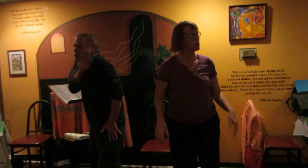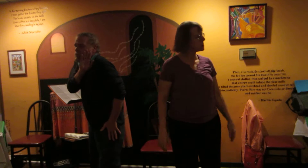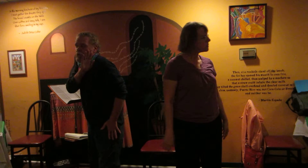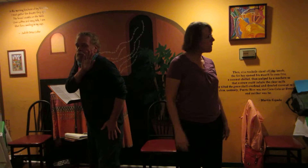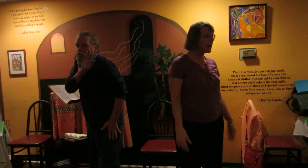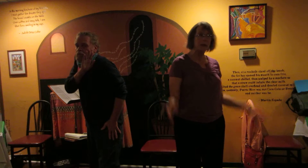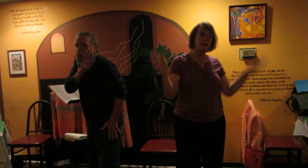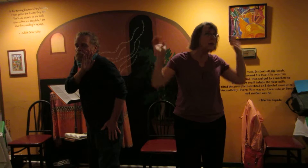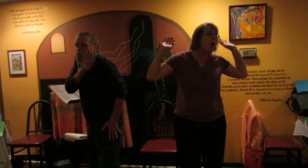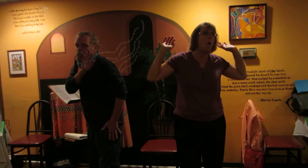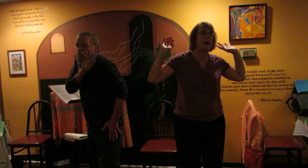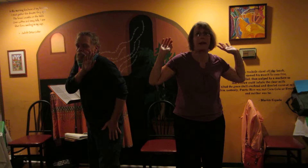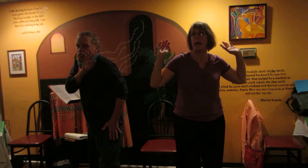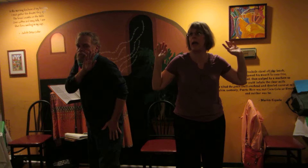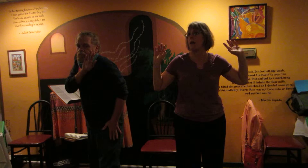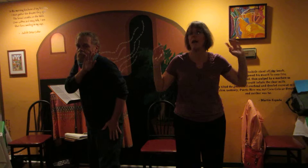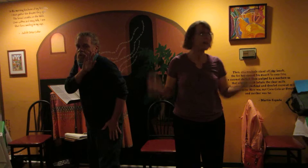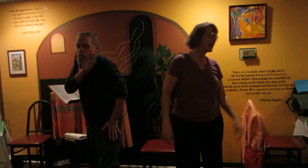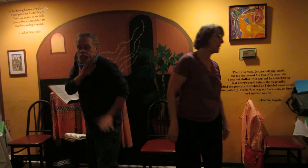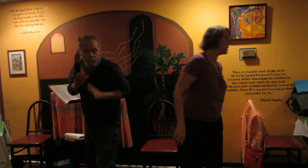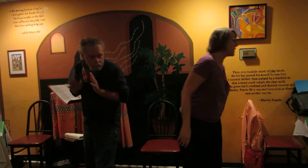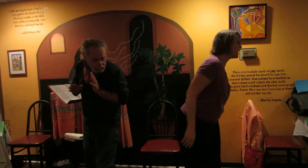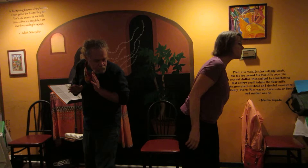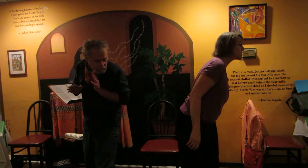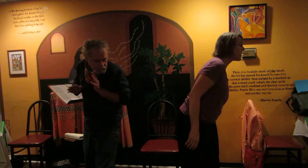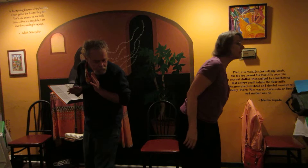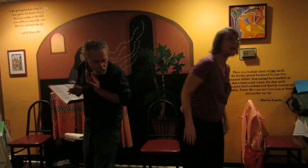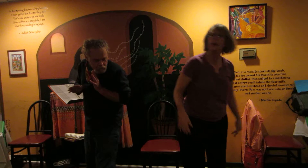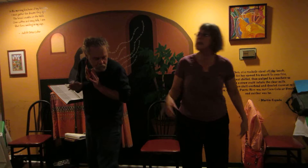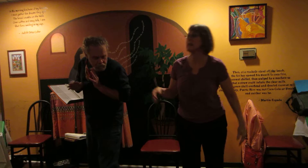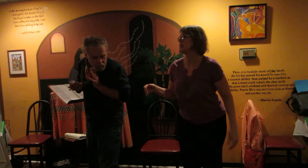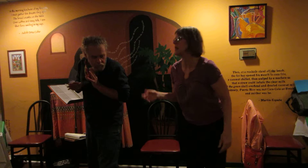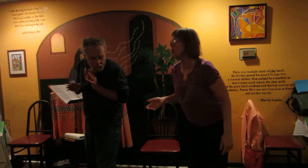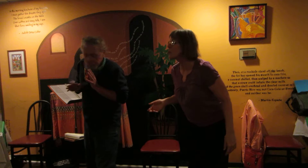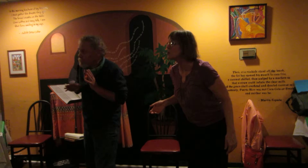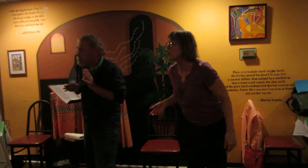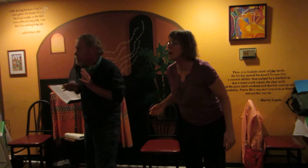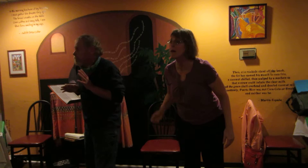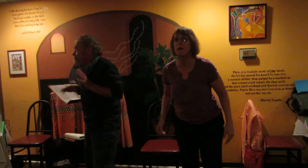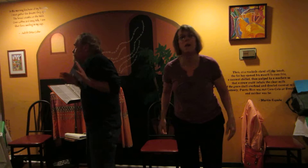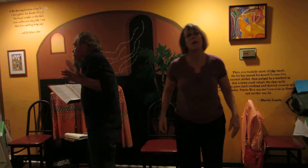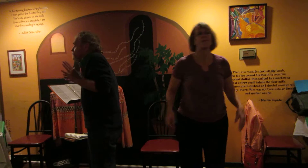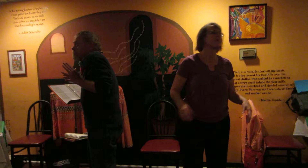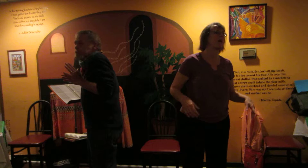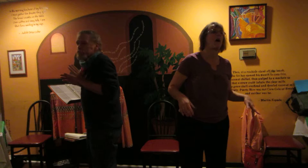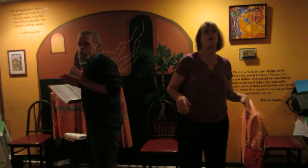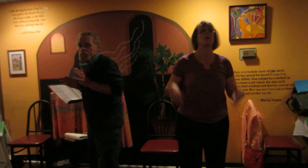but he was amazed that nobody cared. They didn't think he was crazy. Didn't think he was weird.